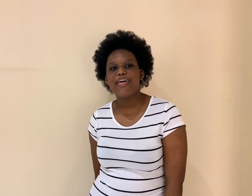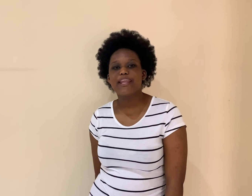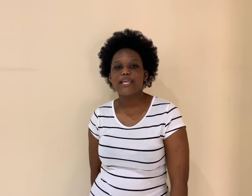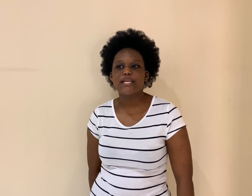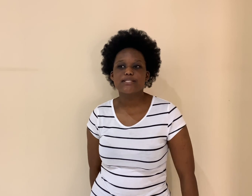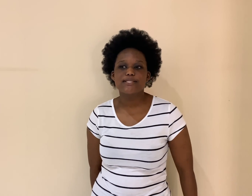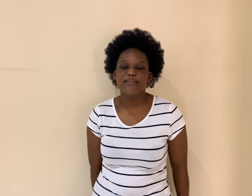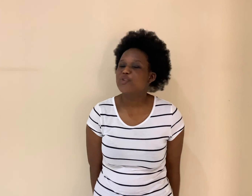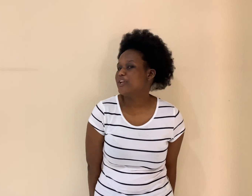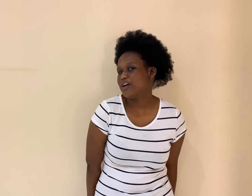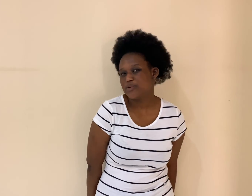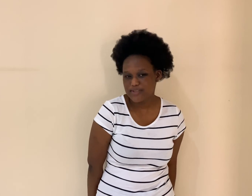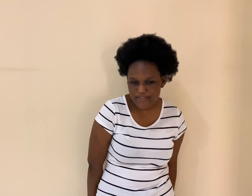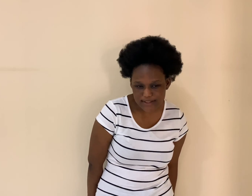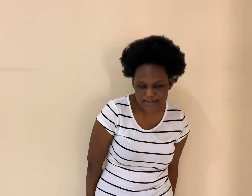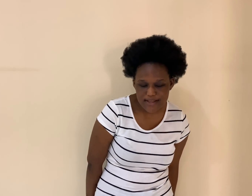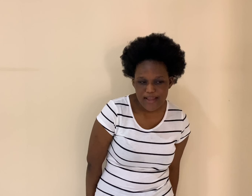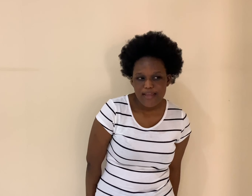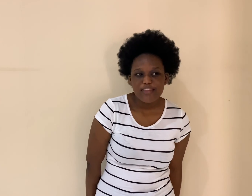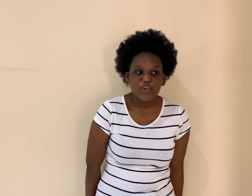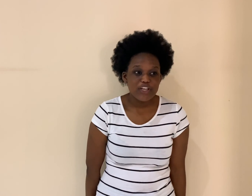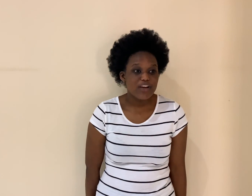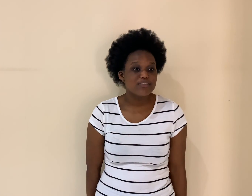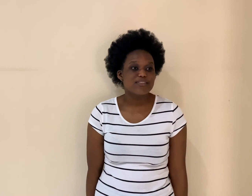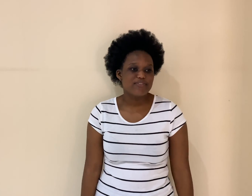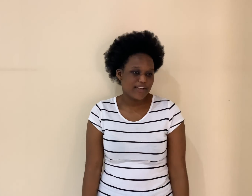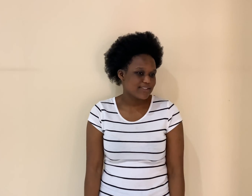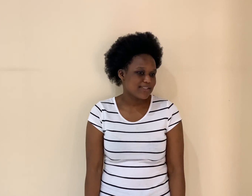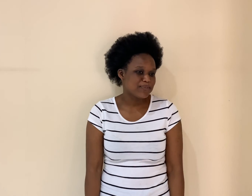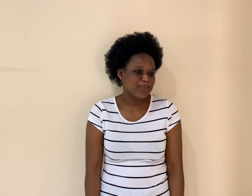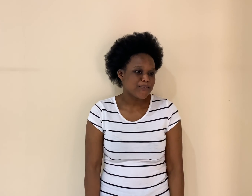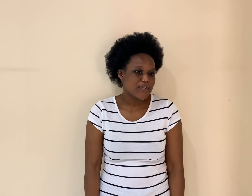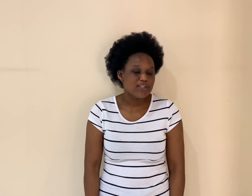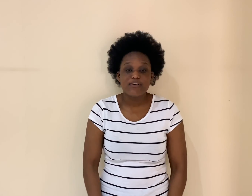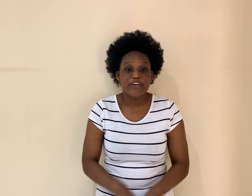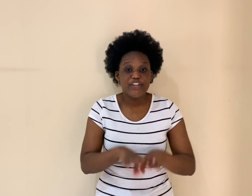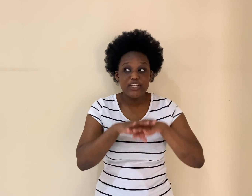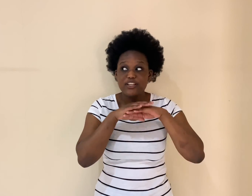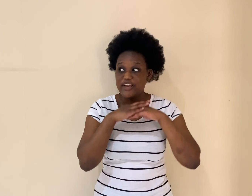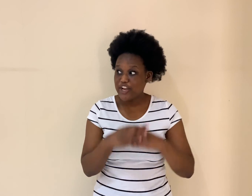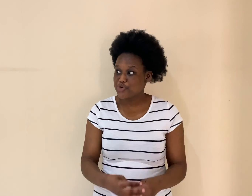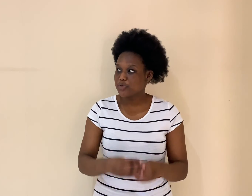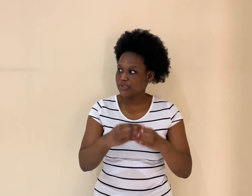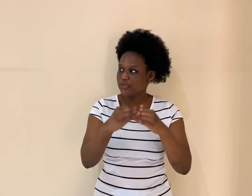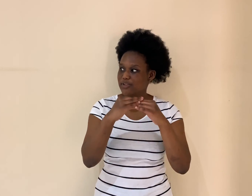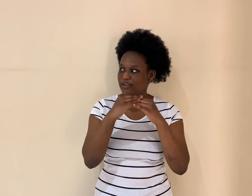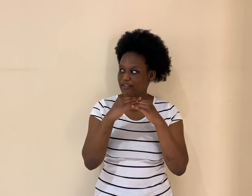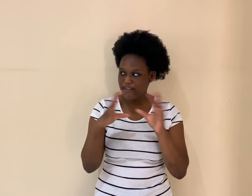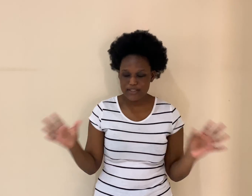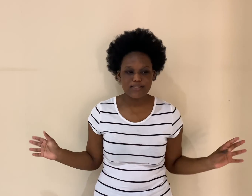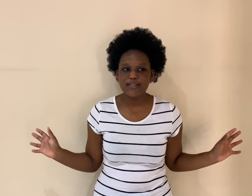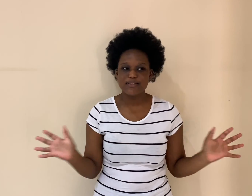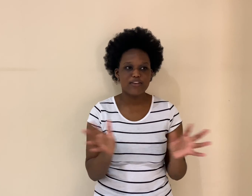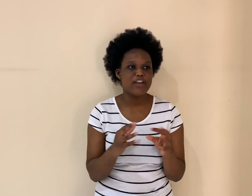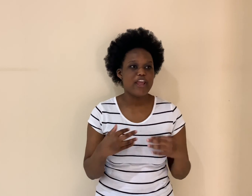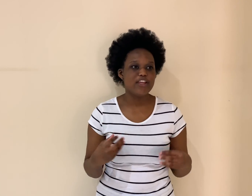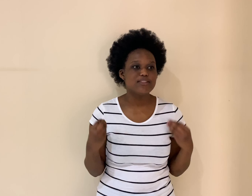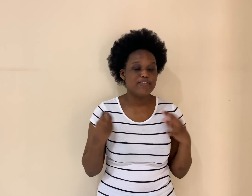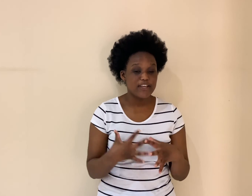that is the greenhouse effect. The greenhouse effect is a very natural effect. It's an effect